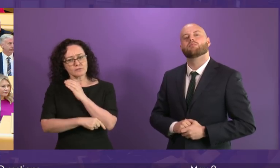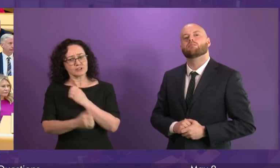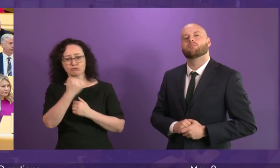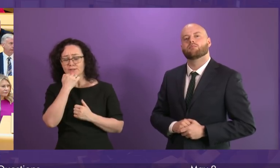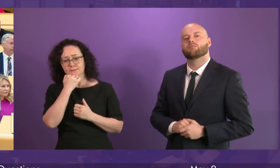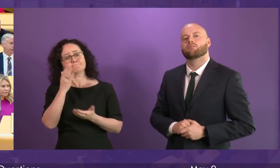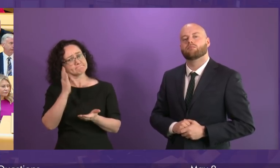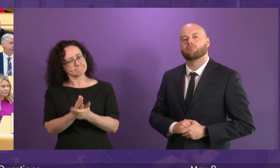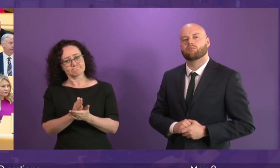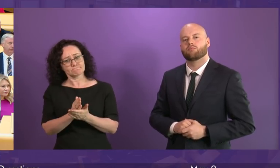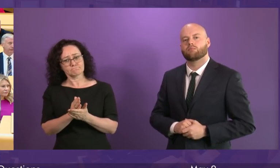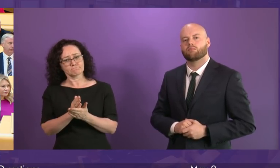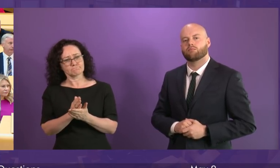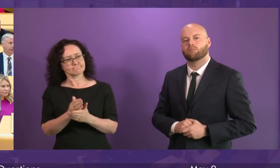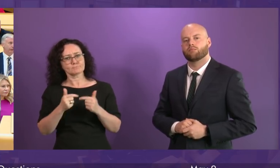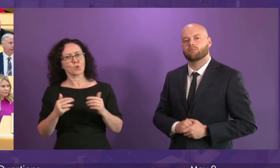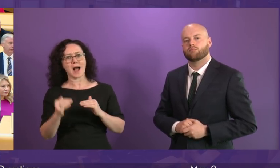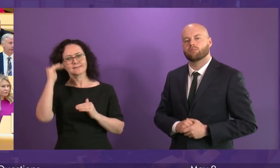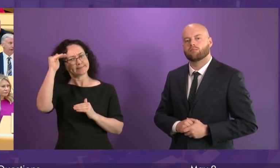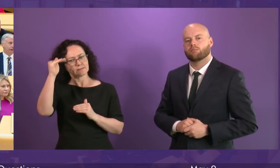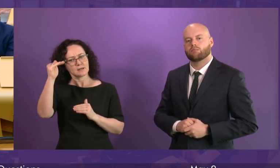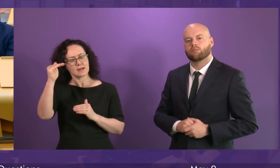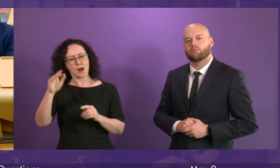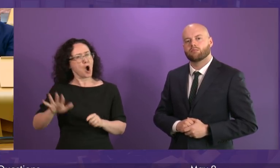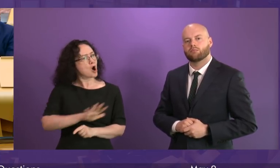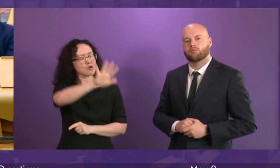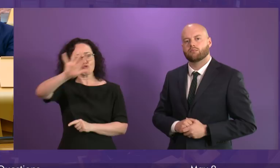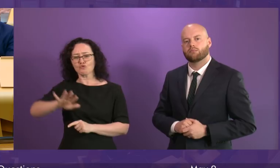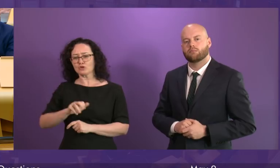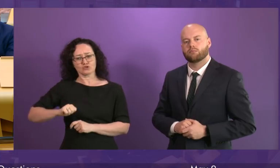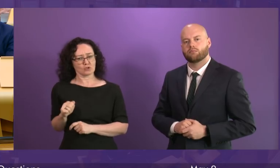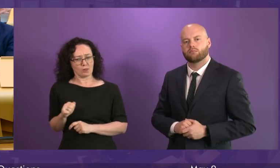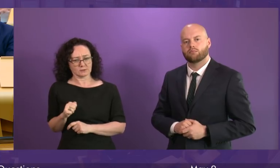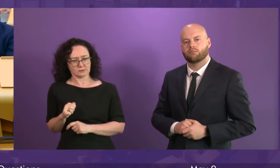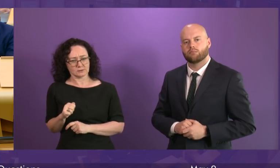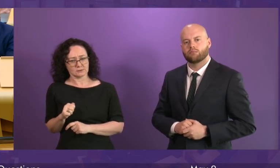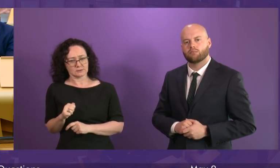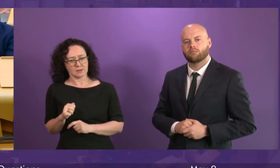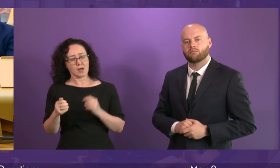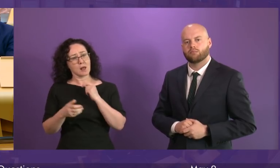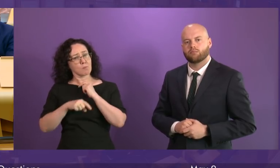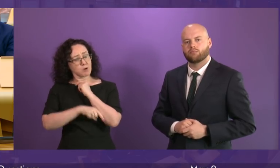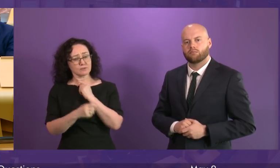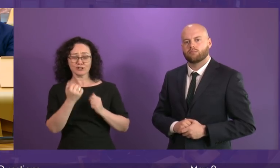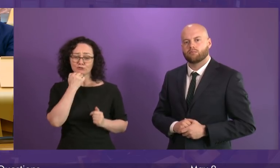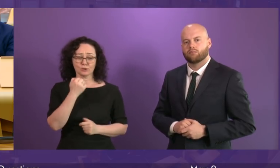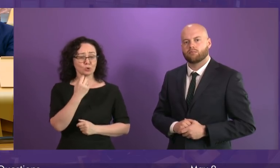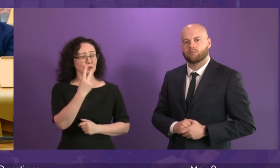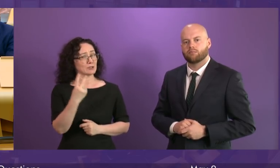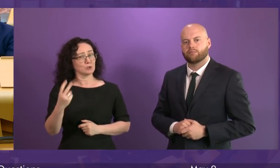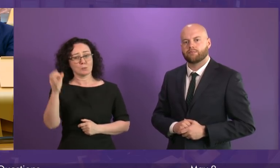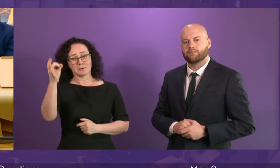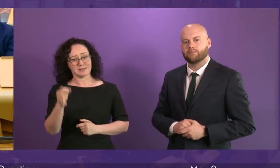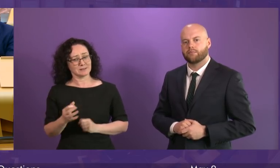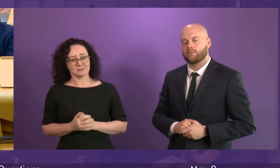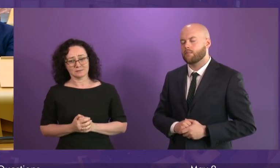high in Scotland, not just in the private rented sector, but across our society. Scotland, the child poverty rate is 22%. That is far too high.